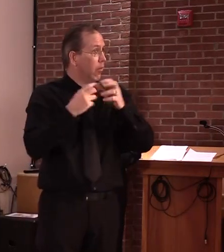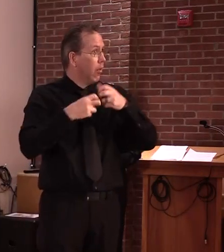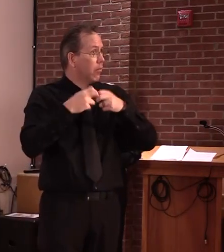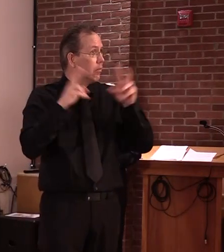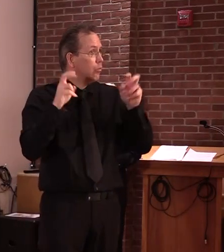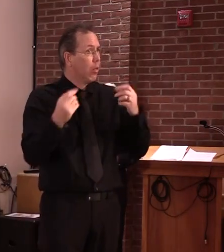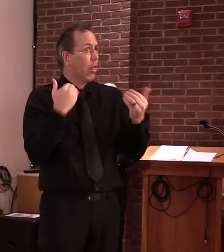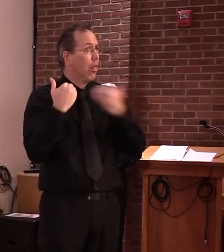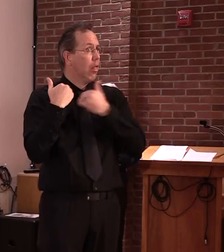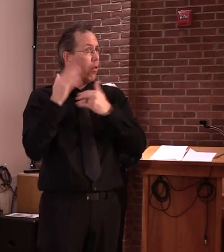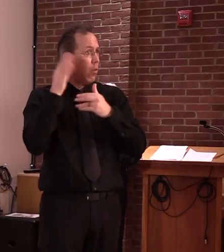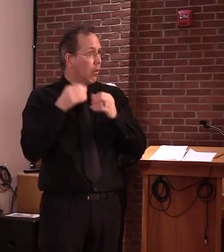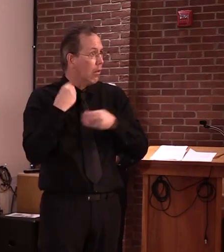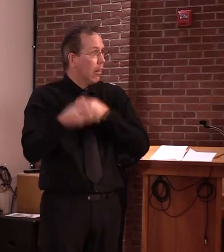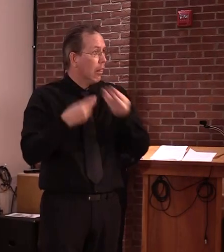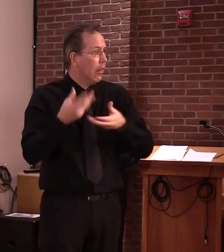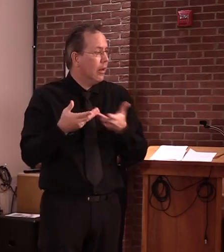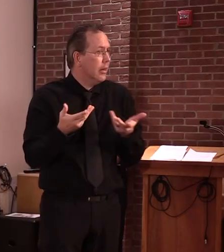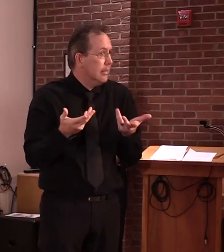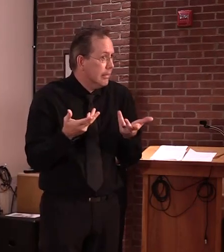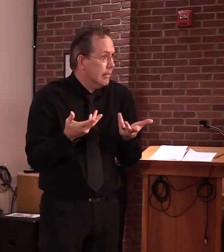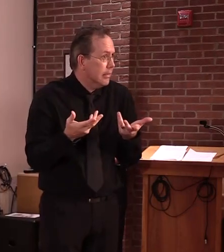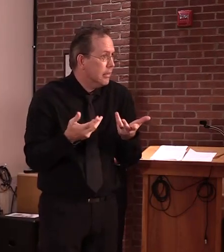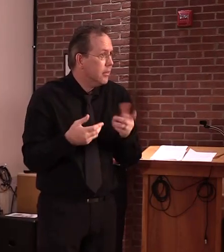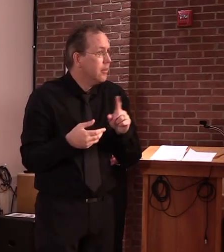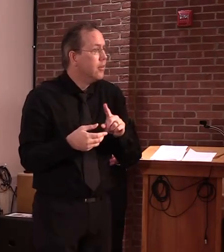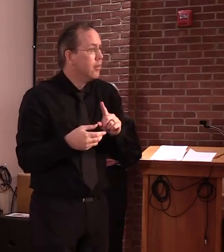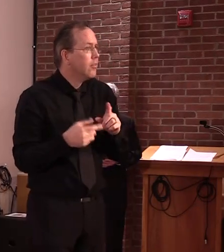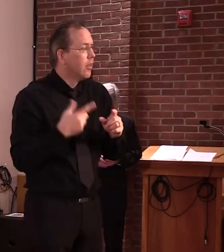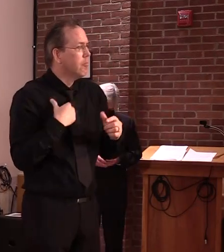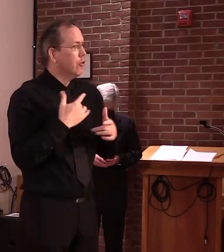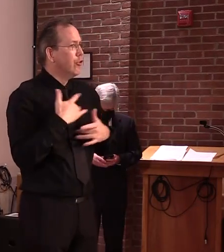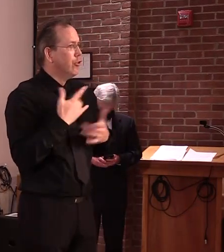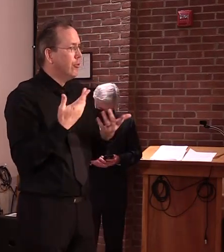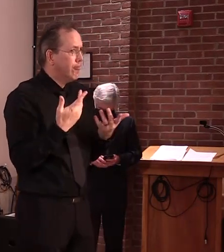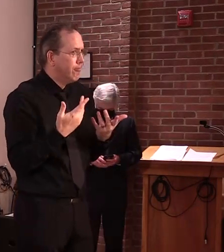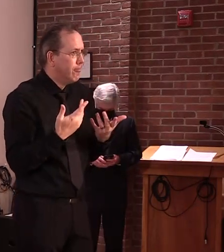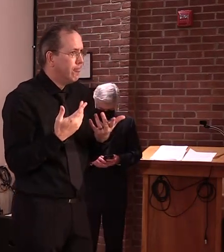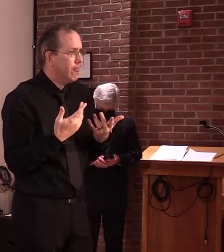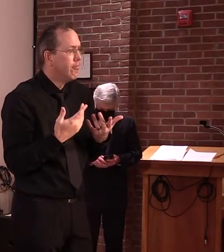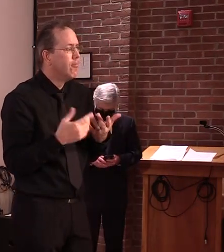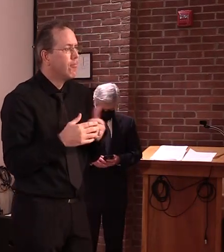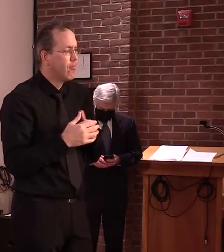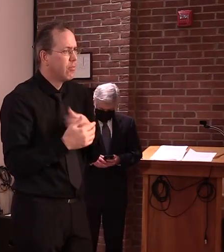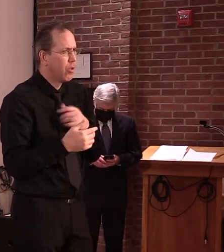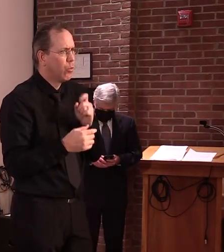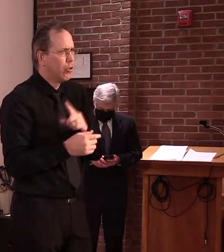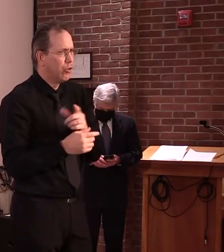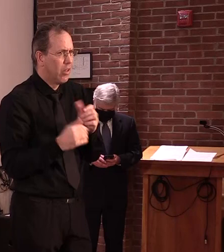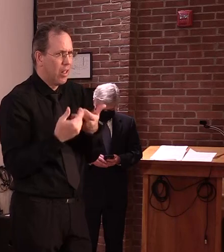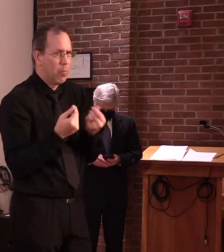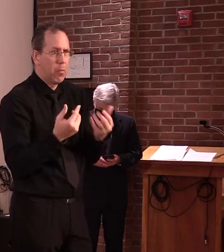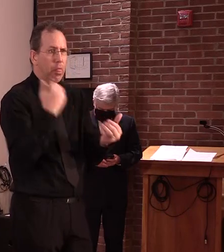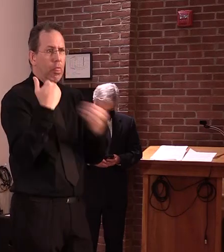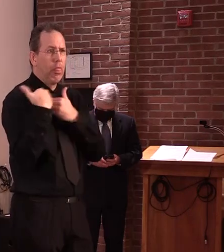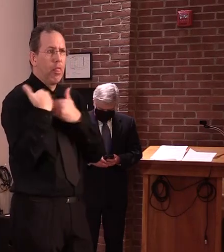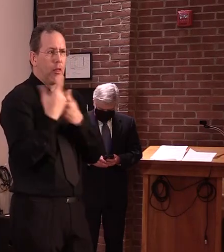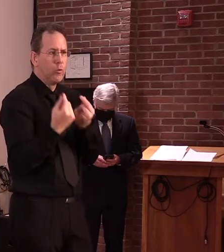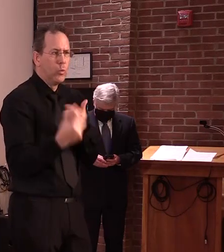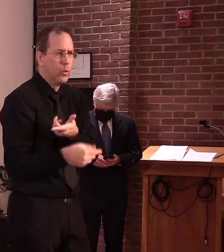is that the, uh, system, the town clerks will be overwhelmed at that point if, if everyone was requesting an absentee ballot.